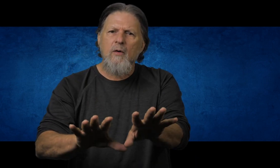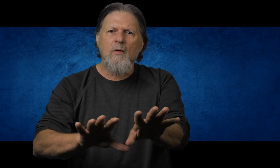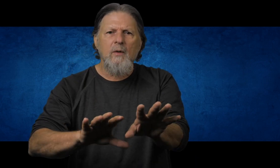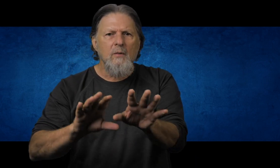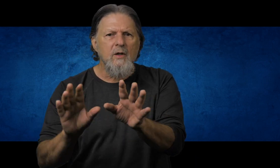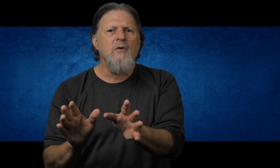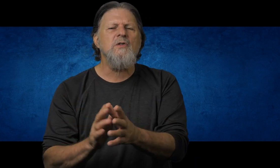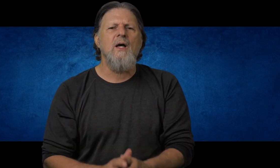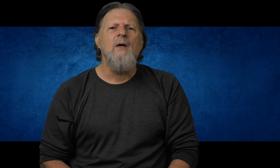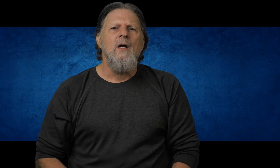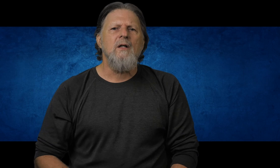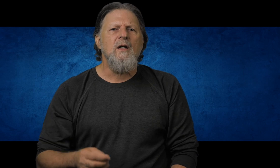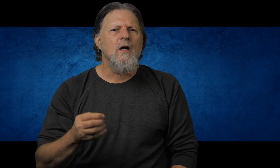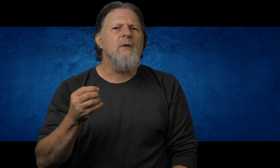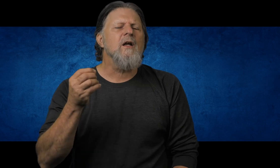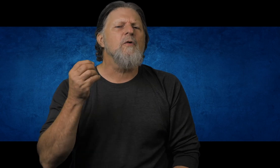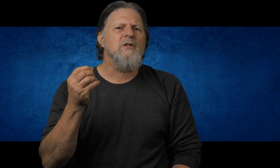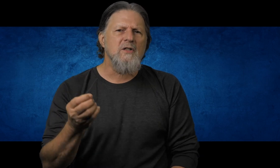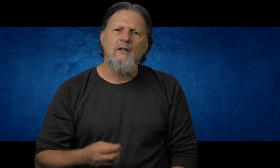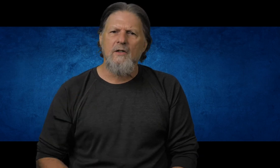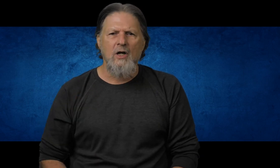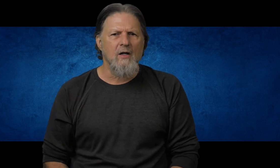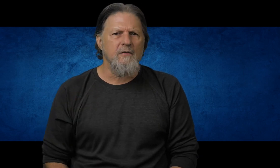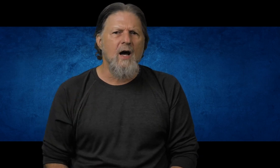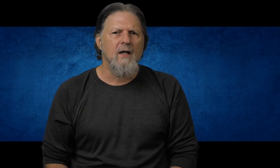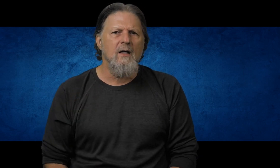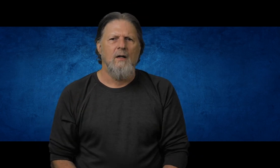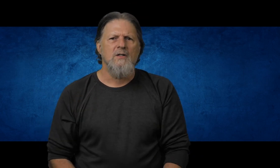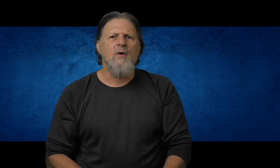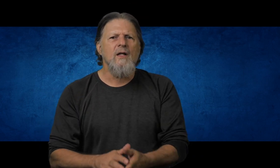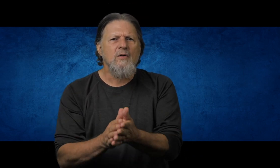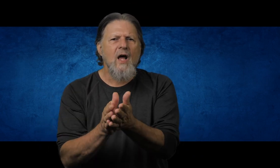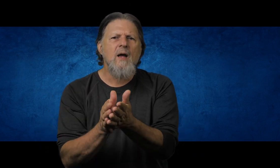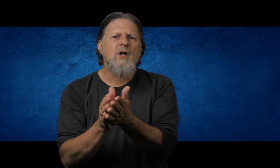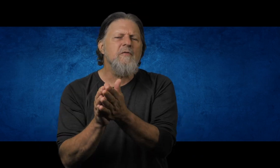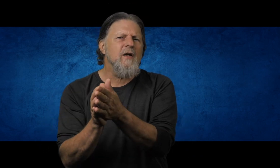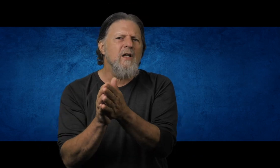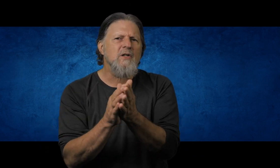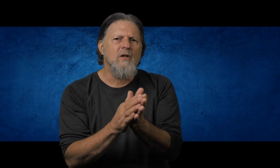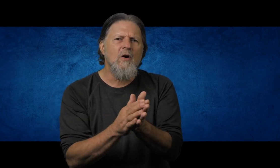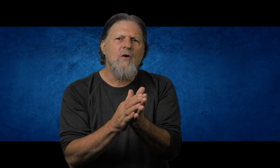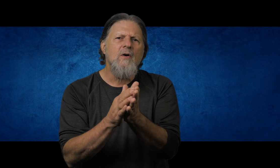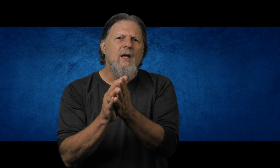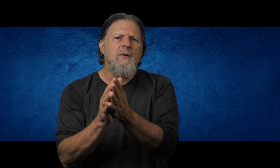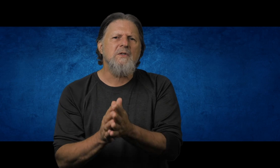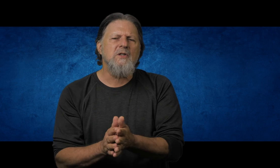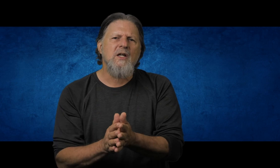point where we will use them to determine if we are still a child of God. So in those times our feelings are low, he will suggest,